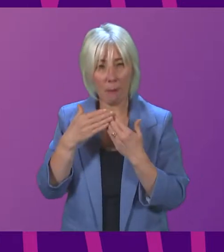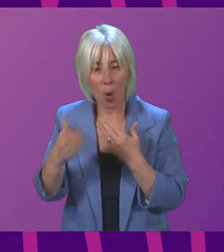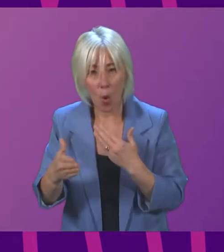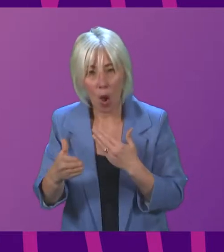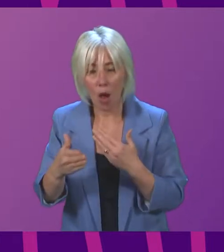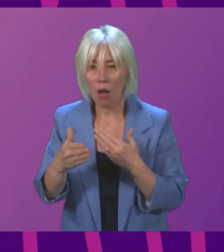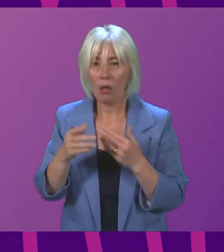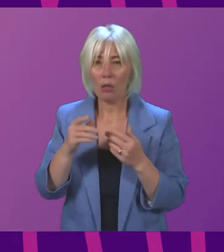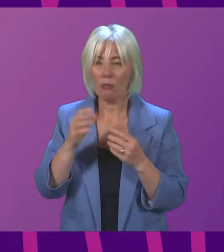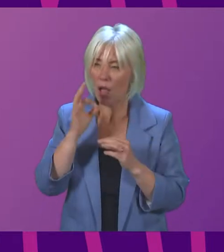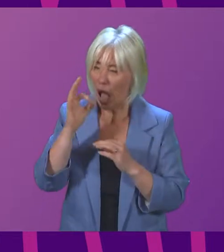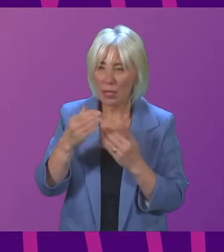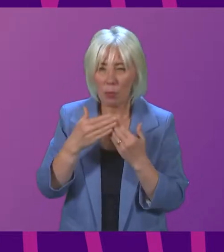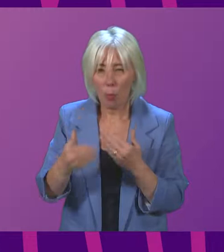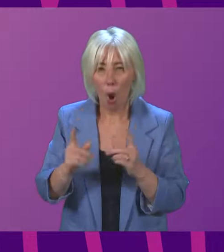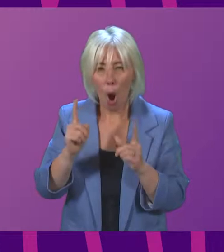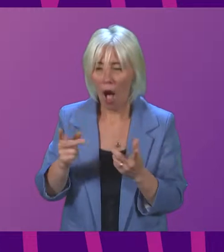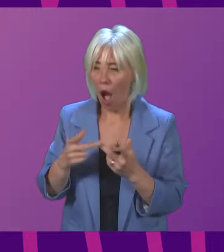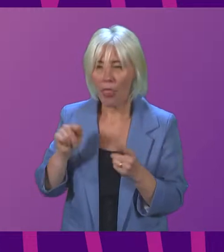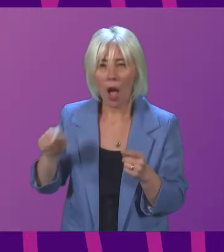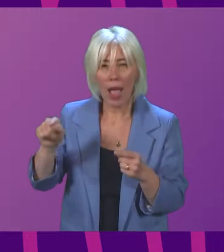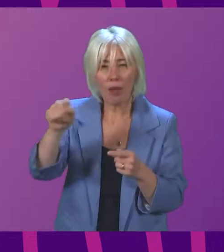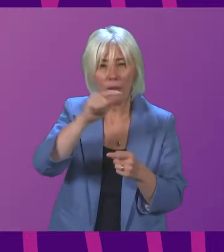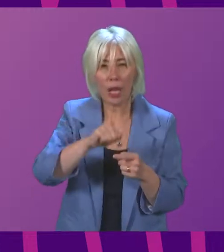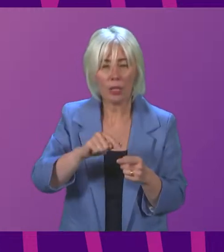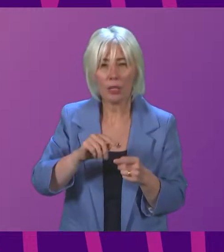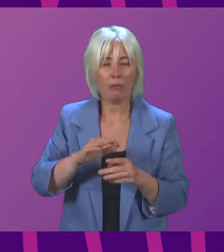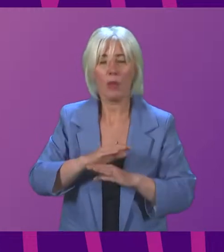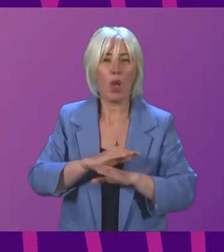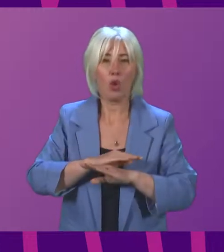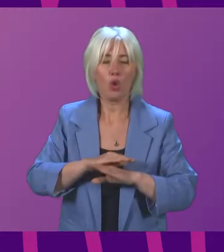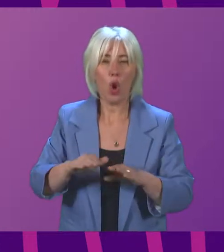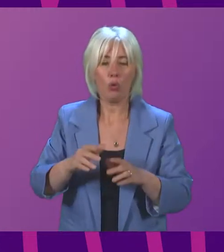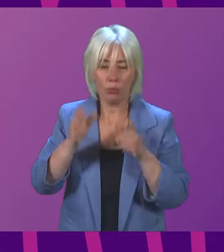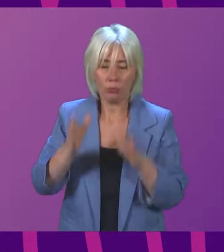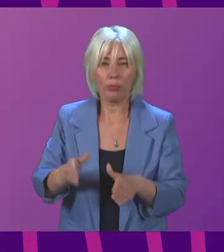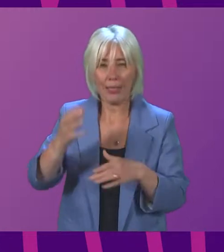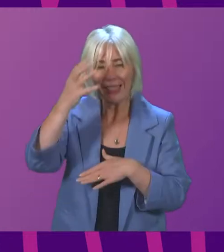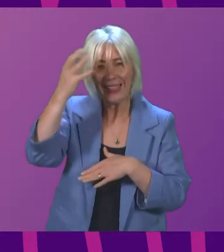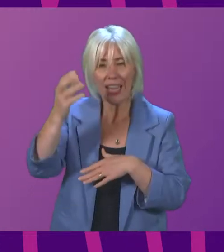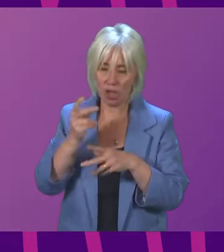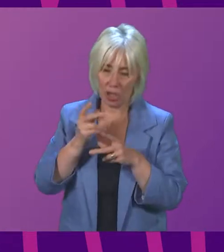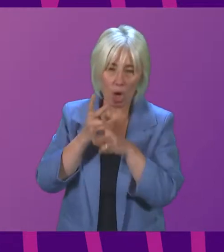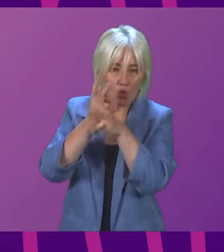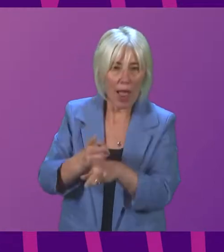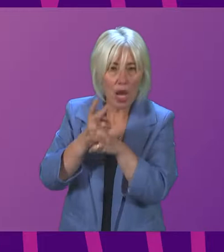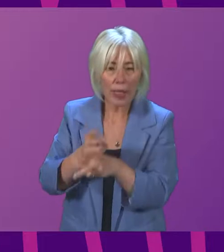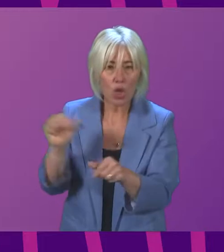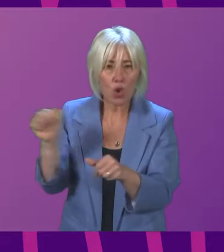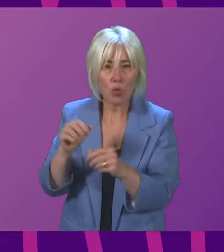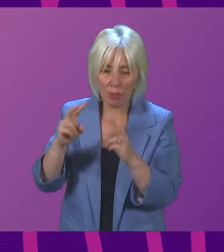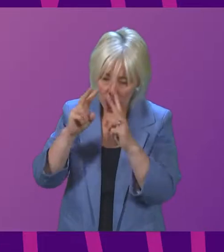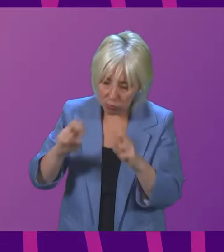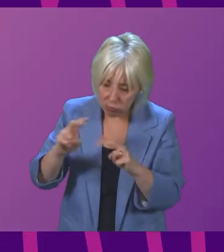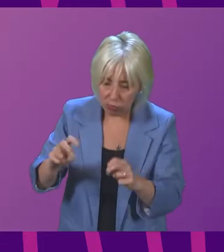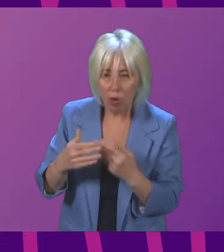ask that question? And do other areas of practice not subject to statutory regulation need to be examined more fully? And